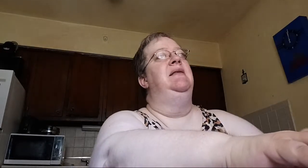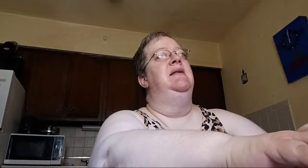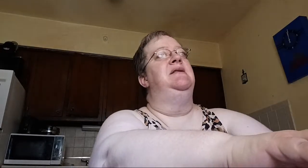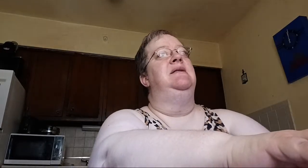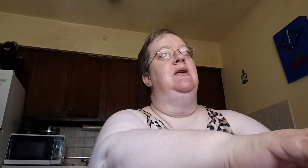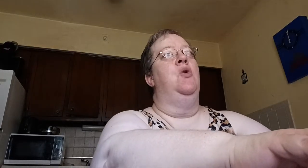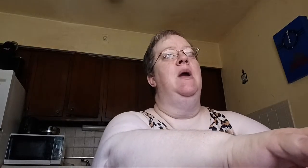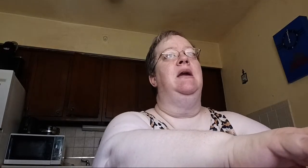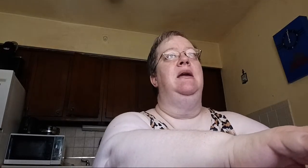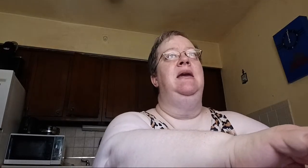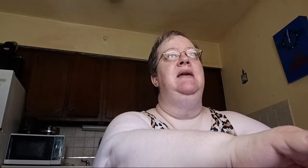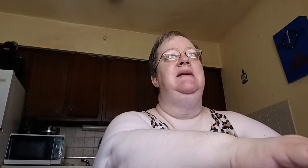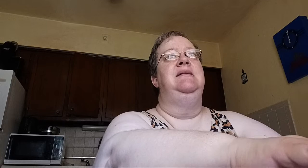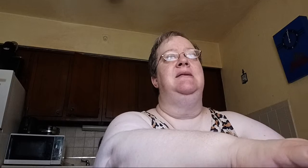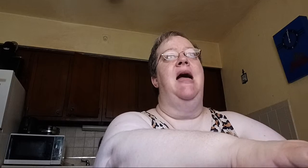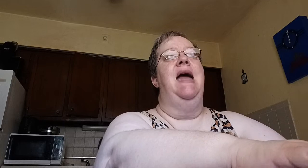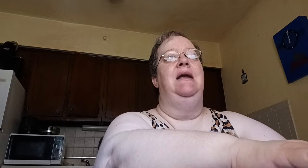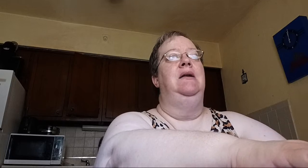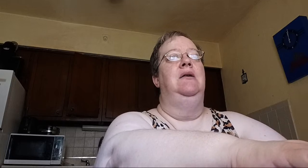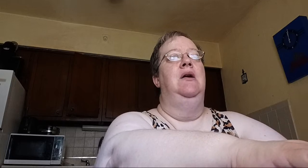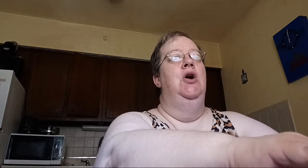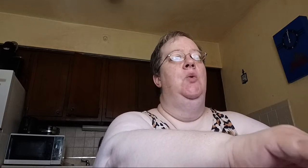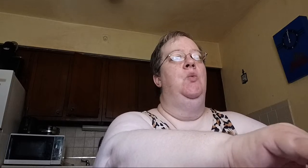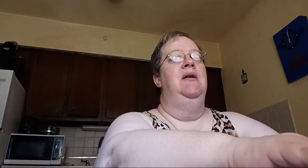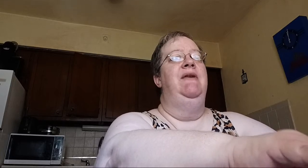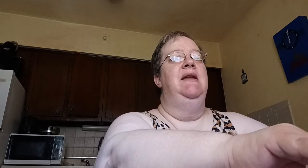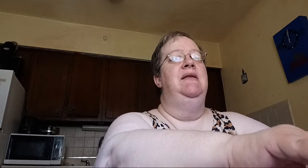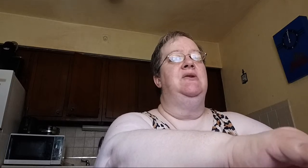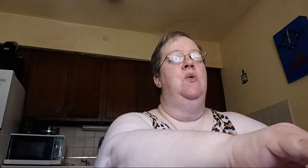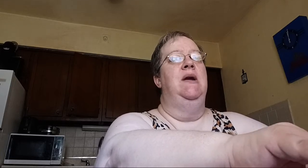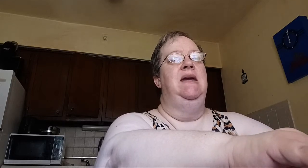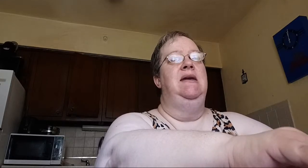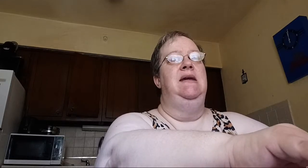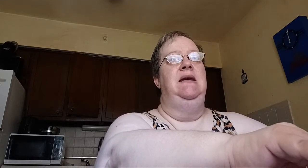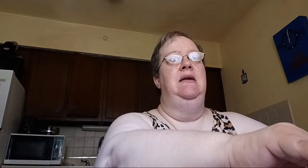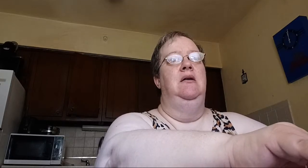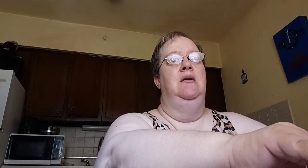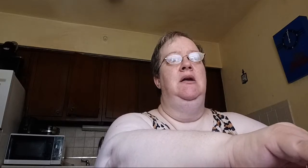this quick, easy society. We're living in this quick, easy, you know,